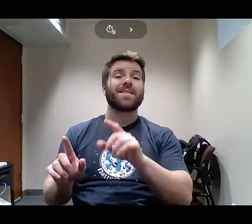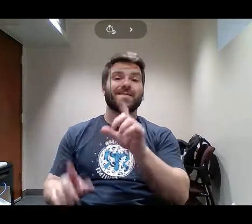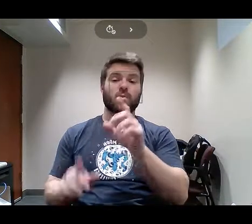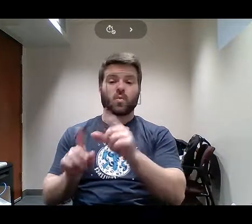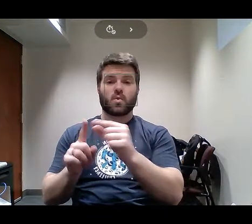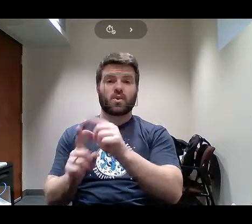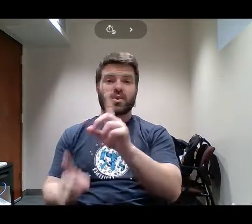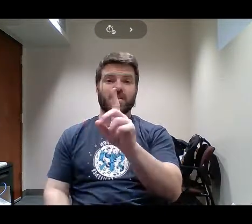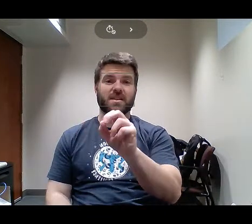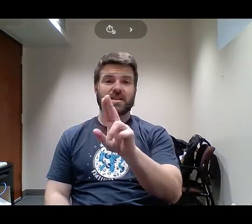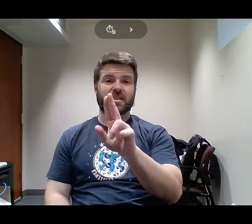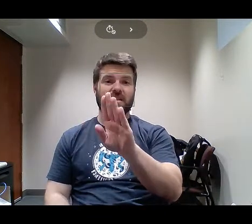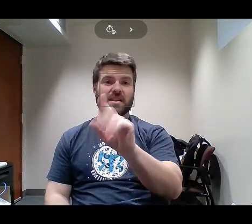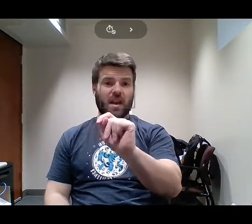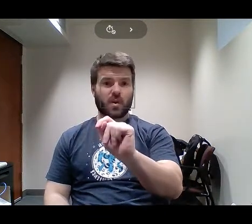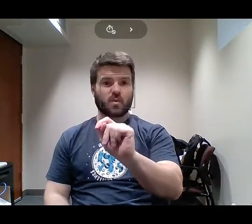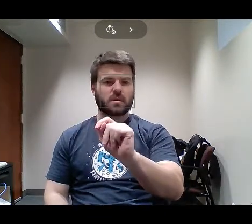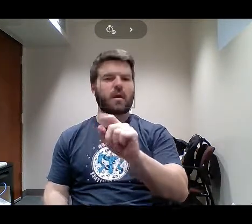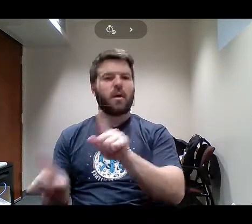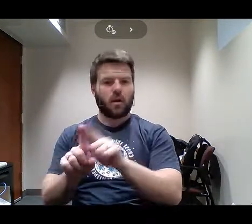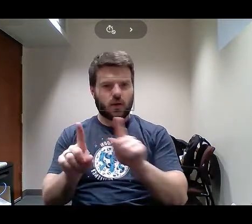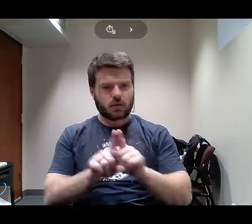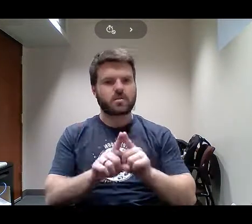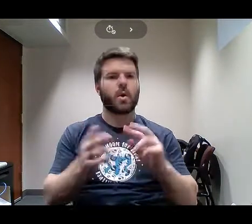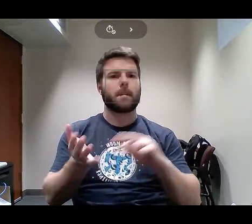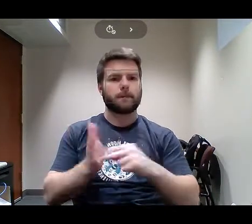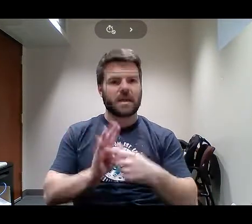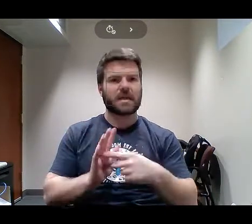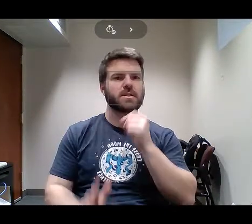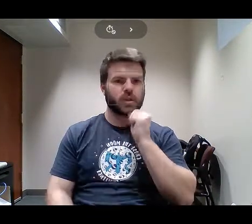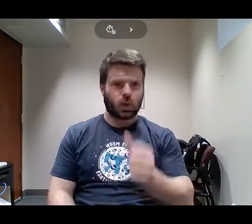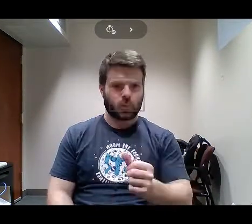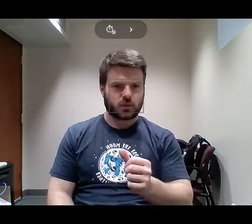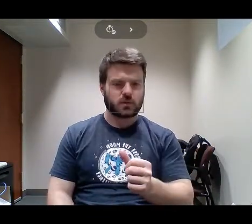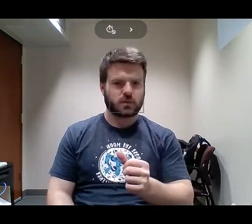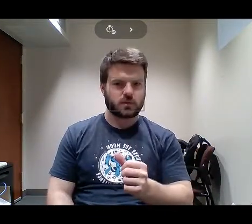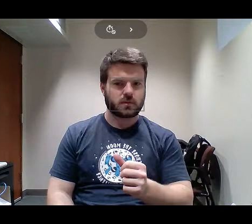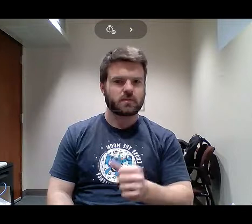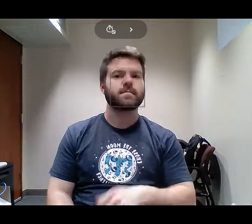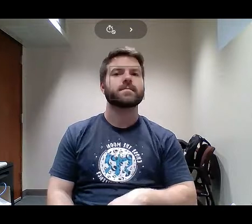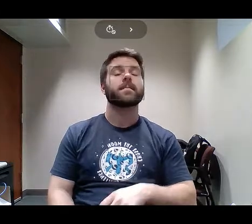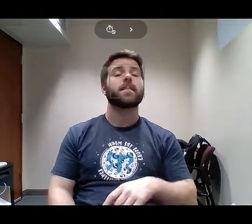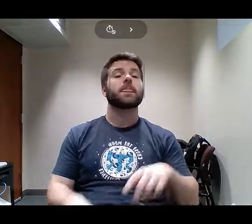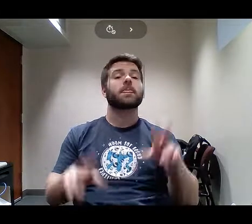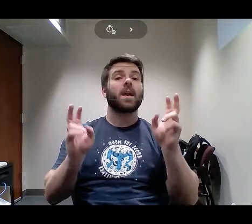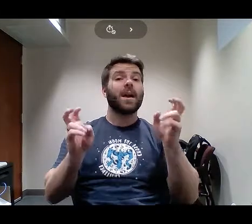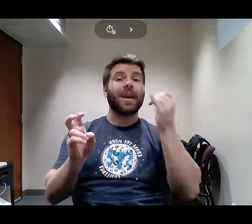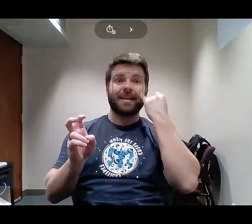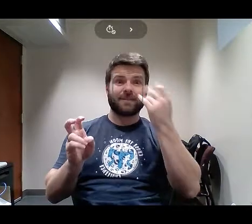don't know what to do, get still. Get very still